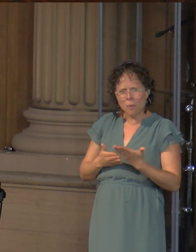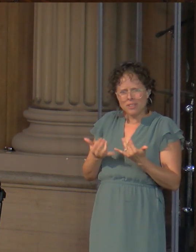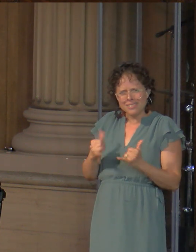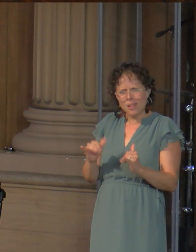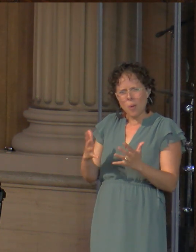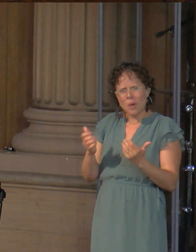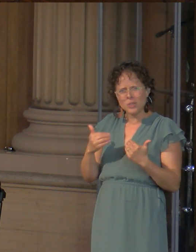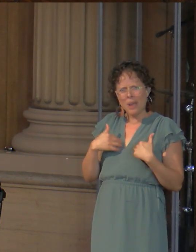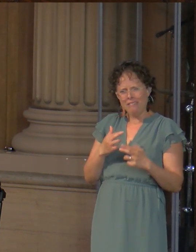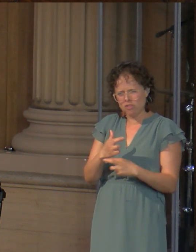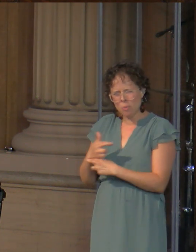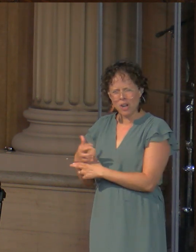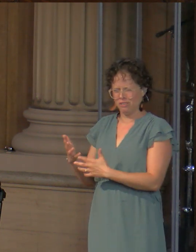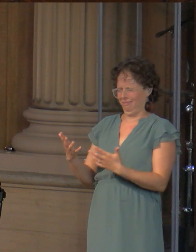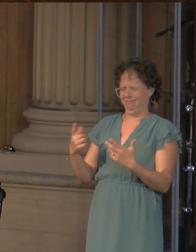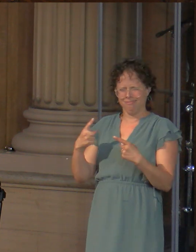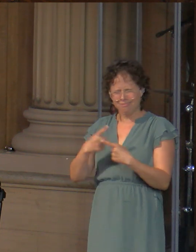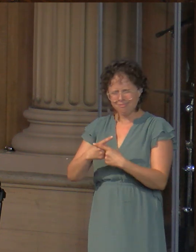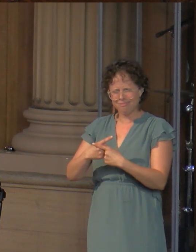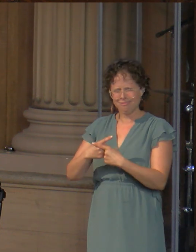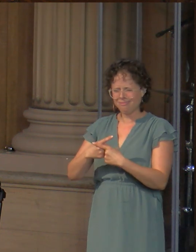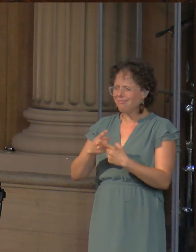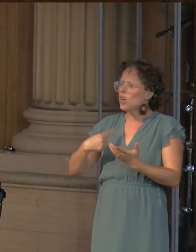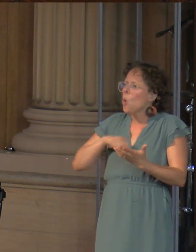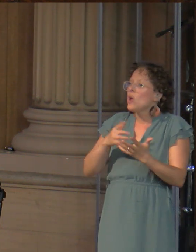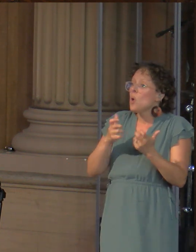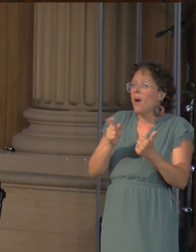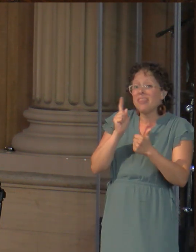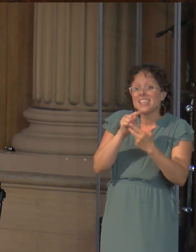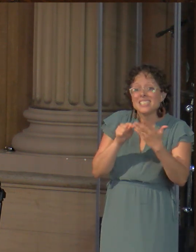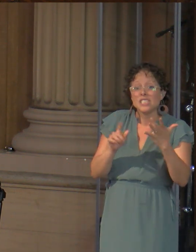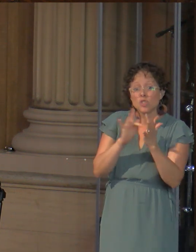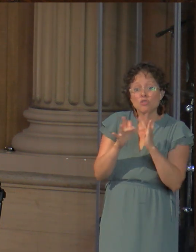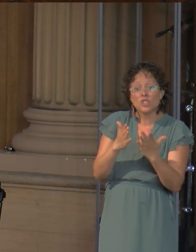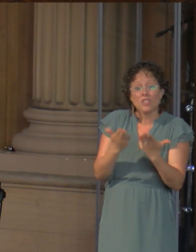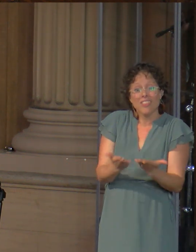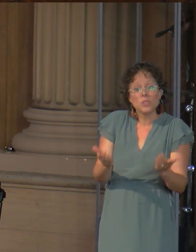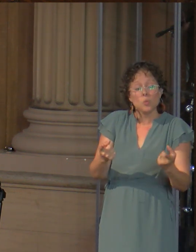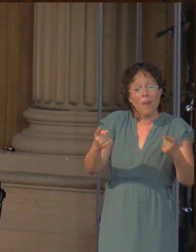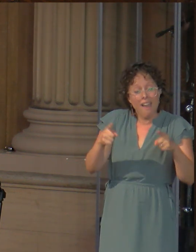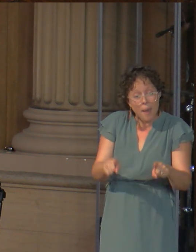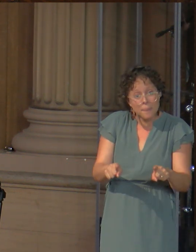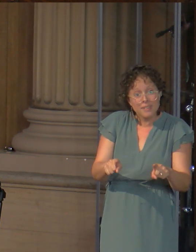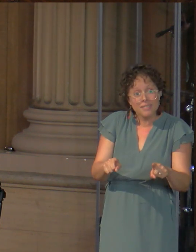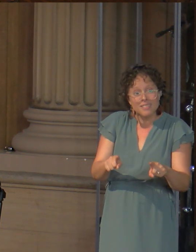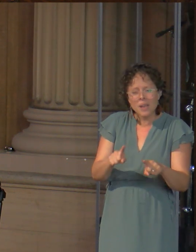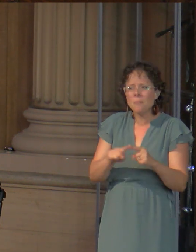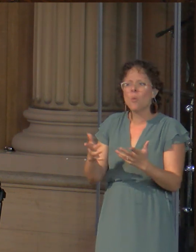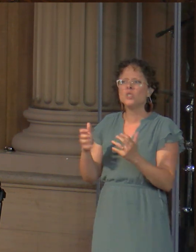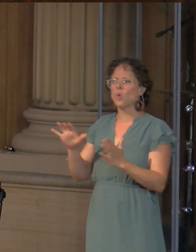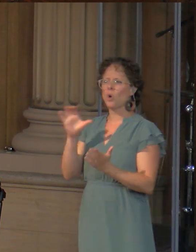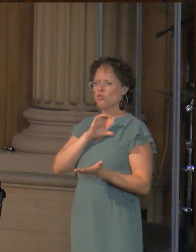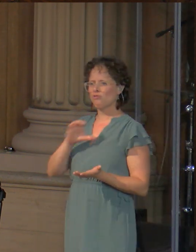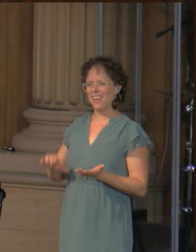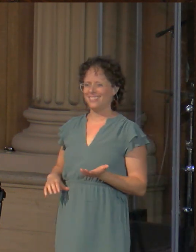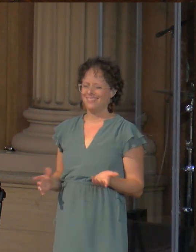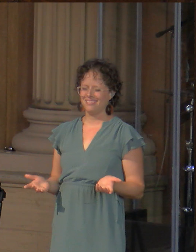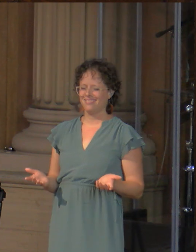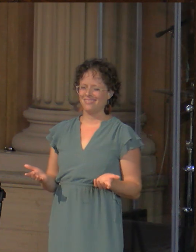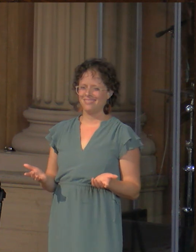So it's like we want all kinds of Christian things to happen but not Christ. We want his benefits but not his reign.